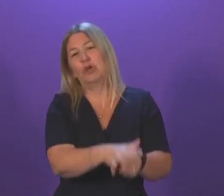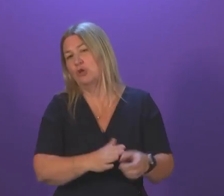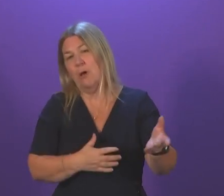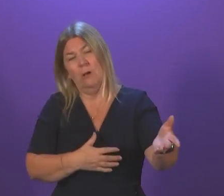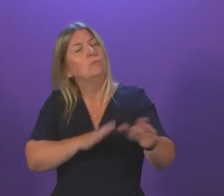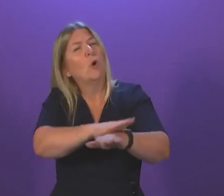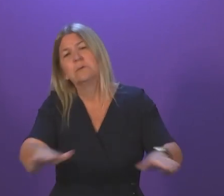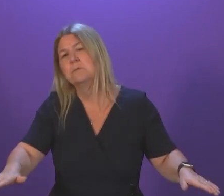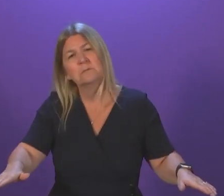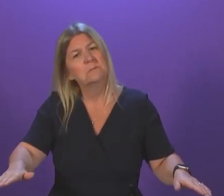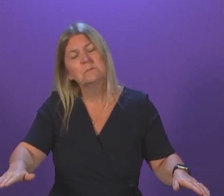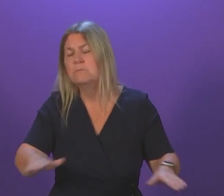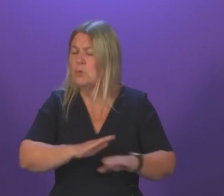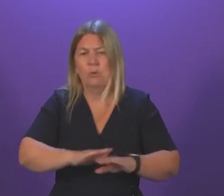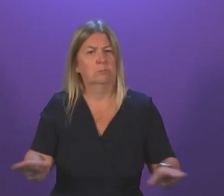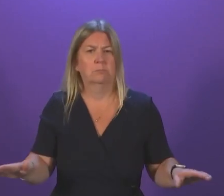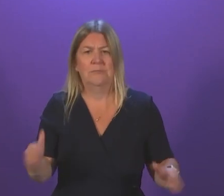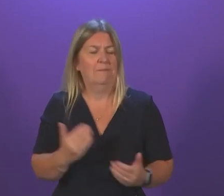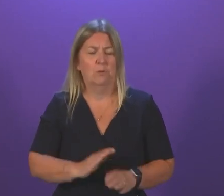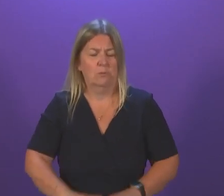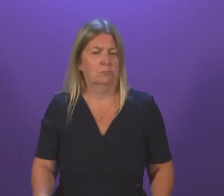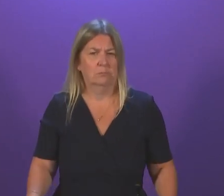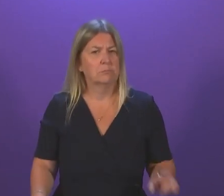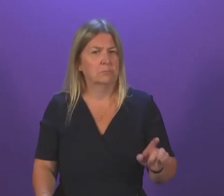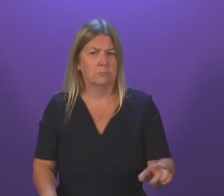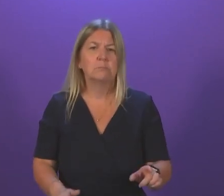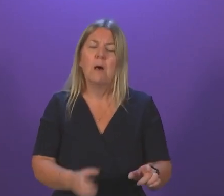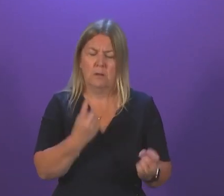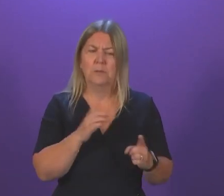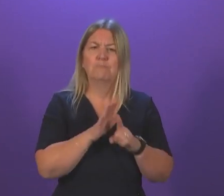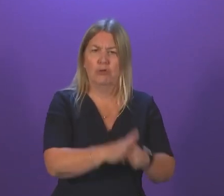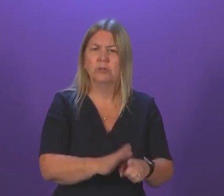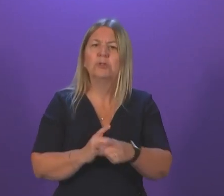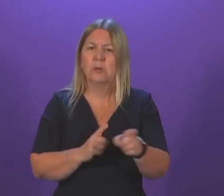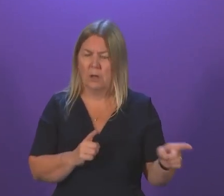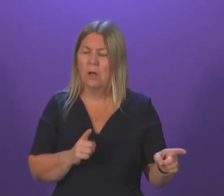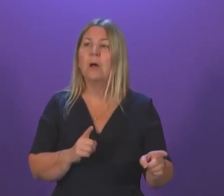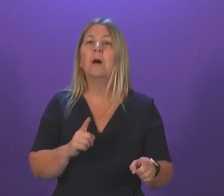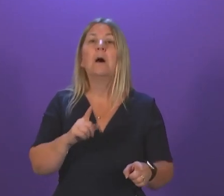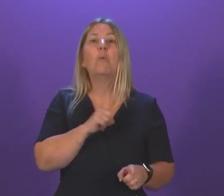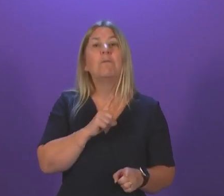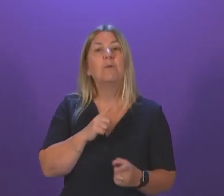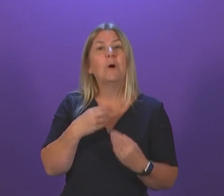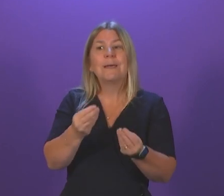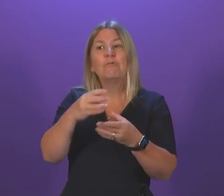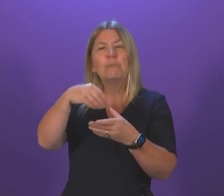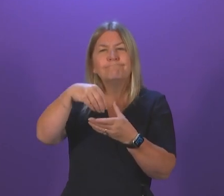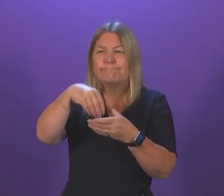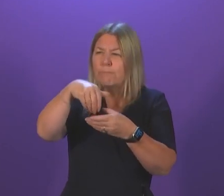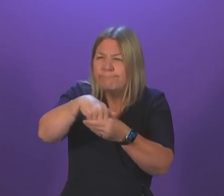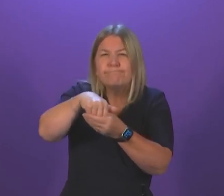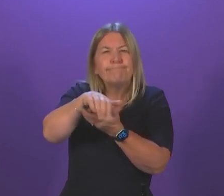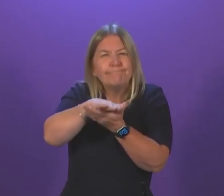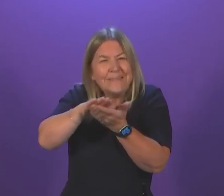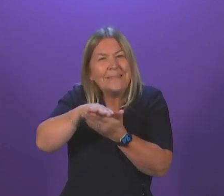any way, shape or form. And the reason I do give some context is because if we listen to Douglas